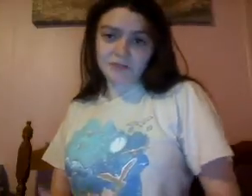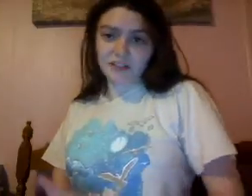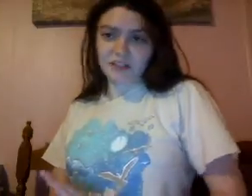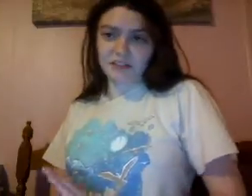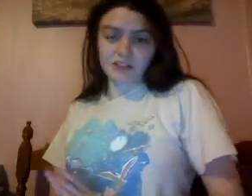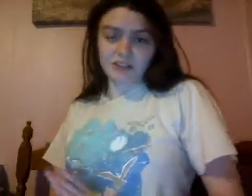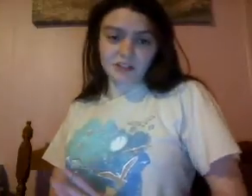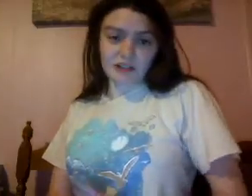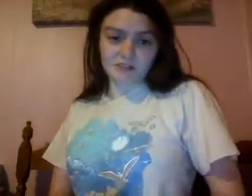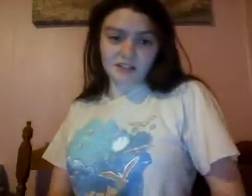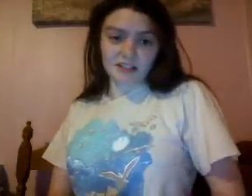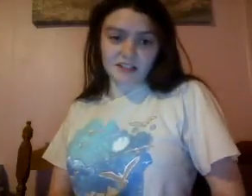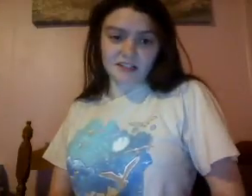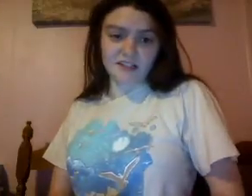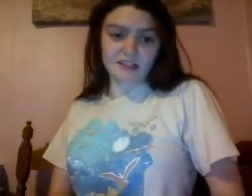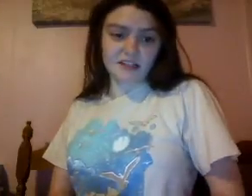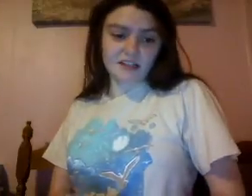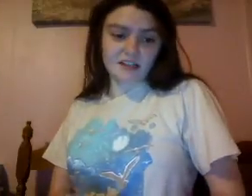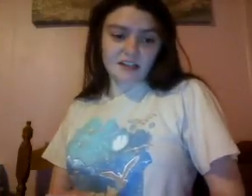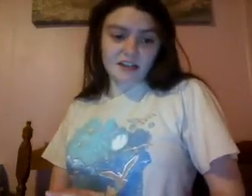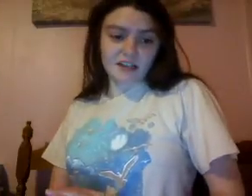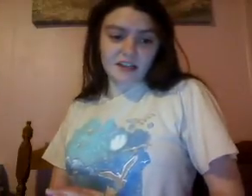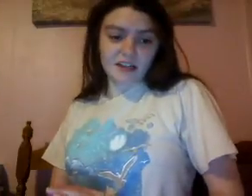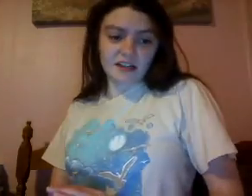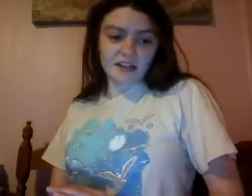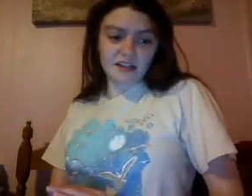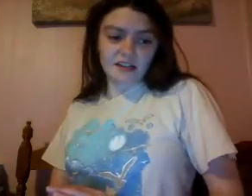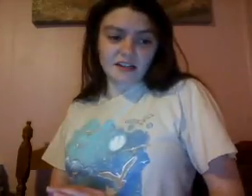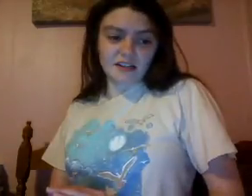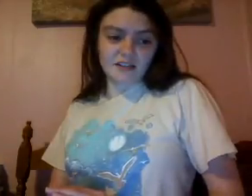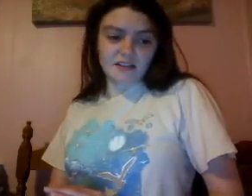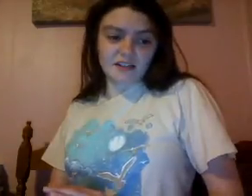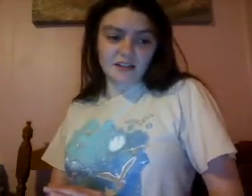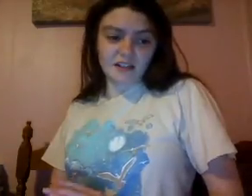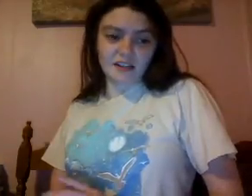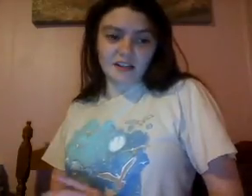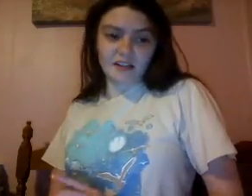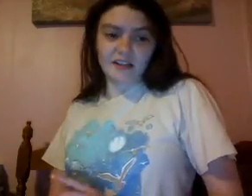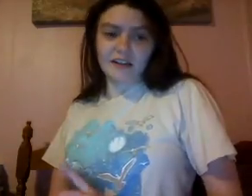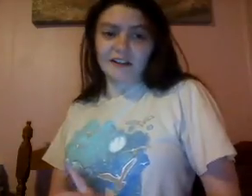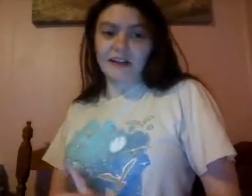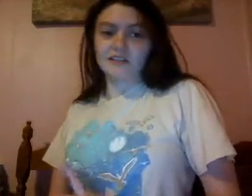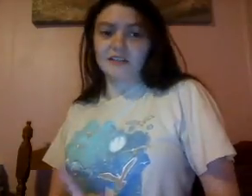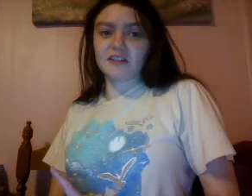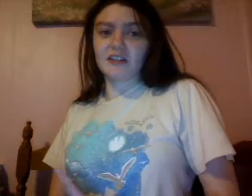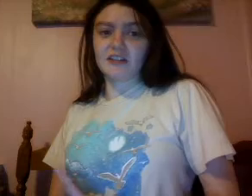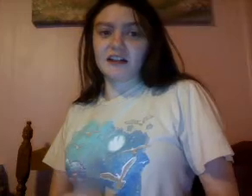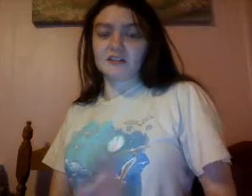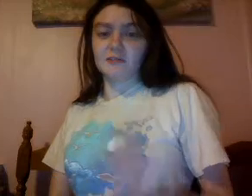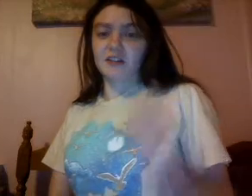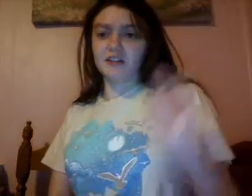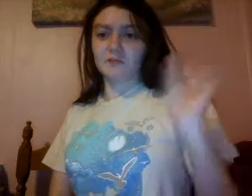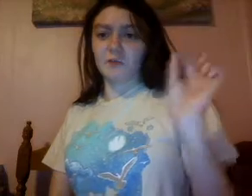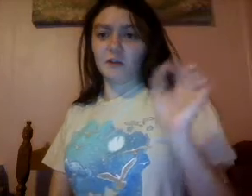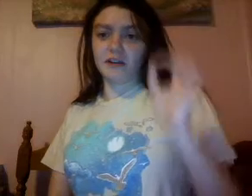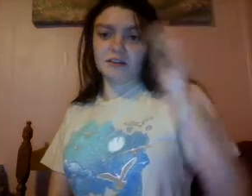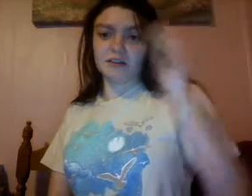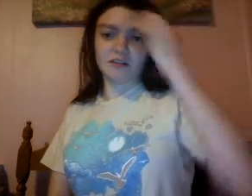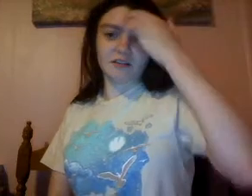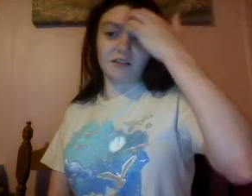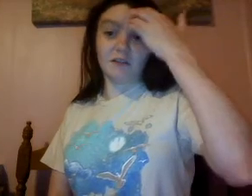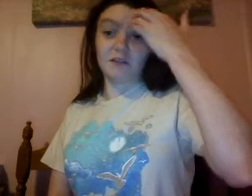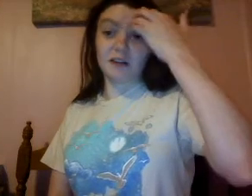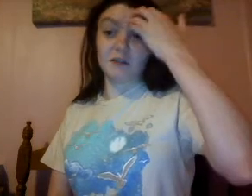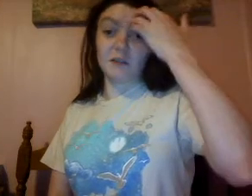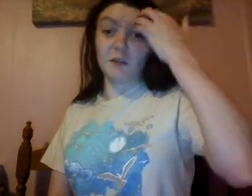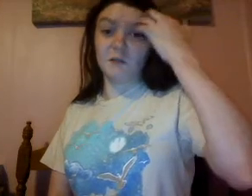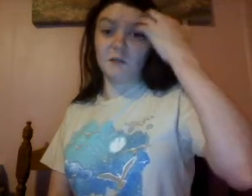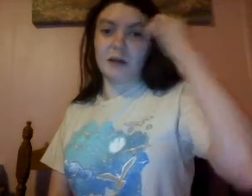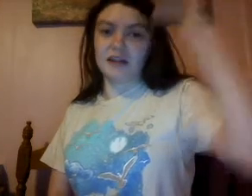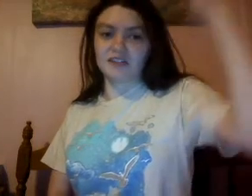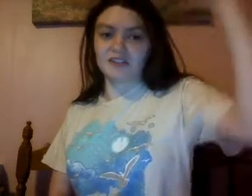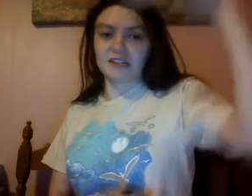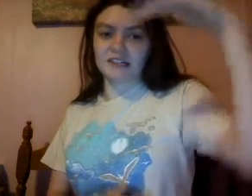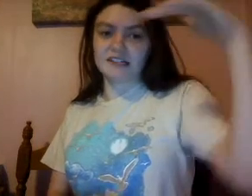Not sure how to fix it. And then I gave it the exclamation point on my whole master list,